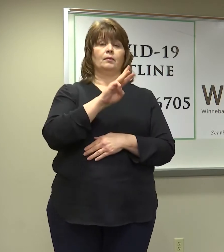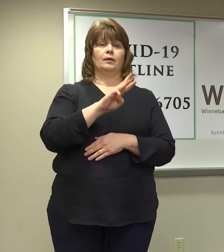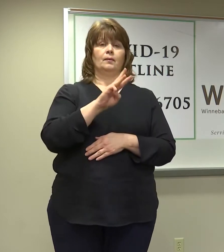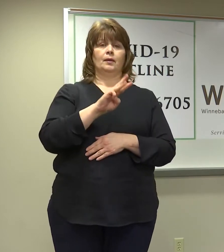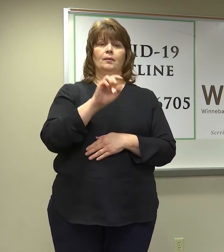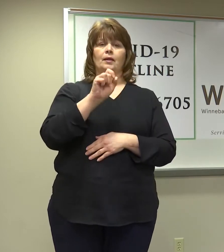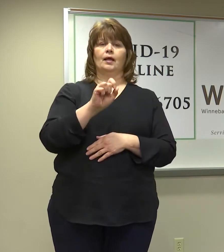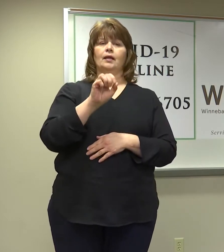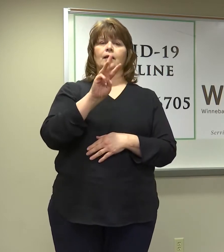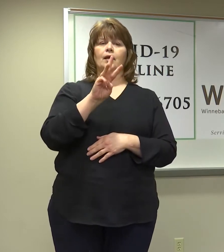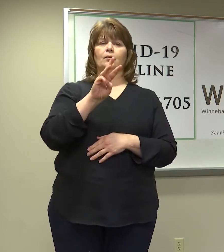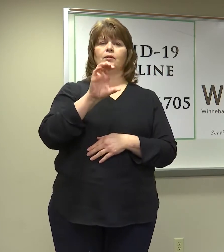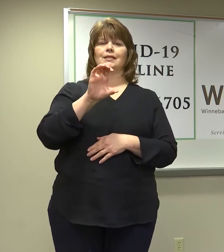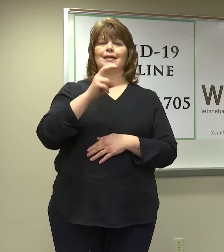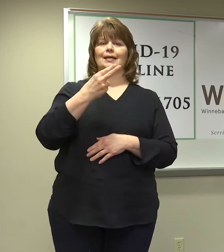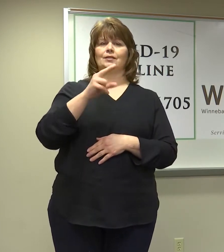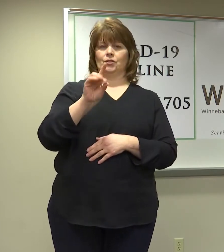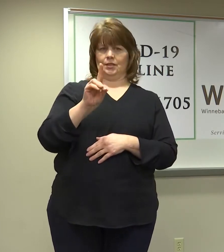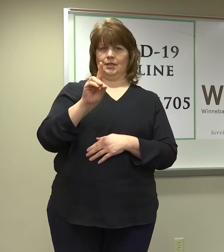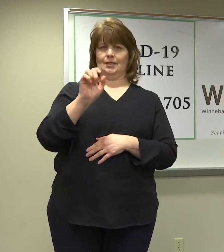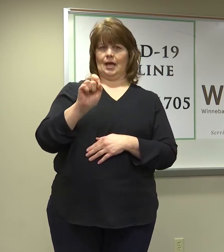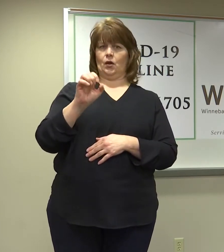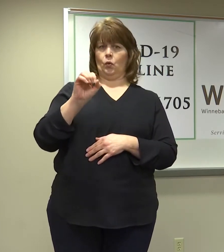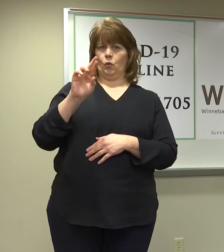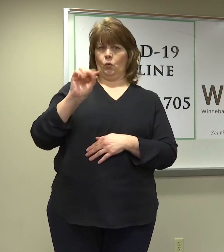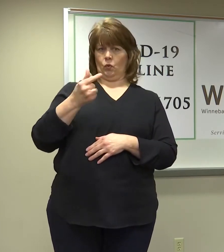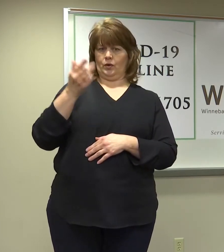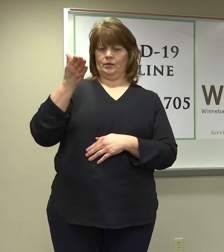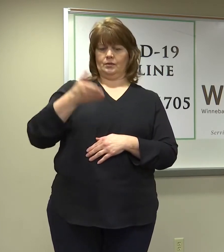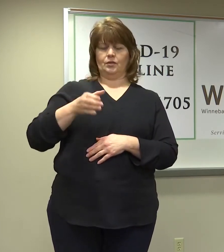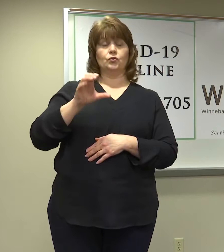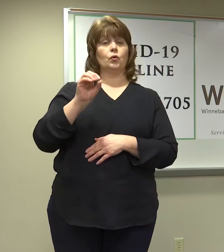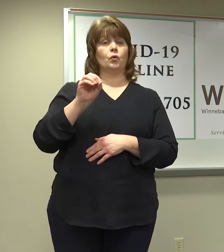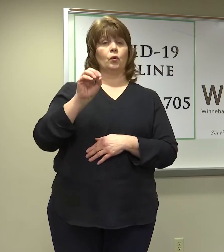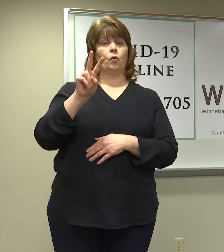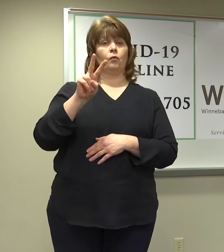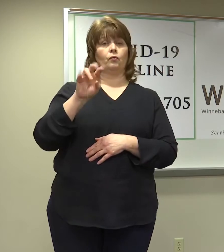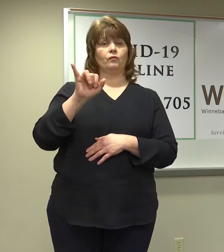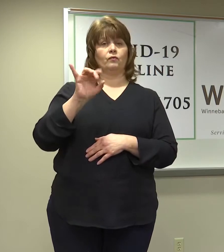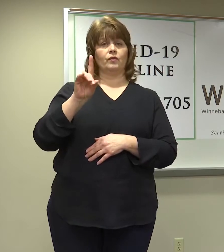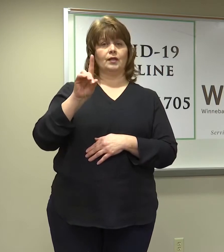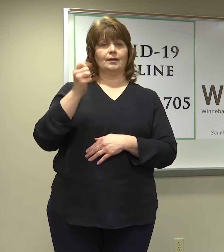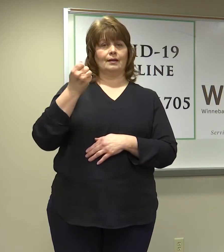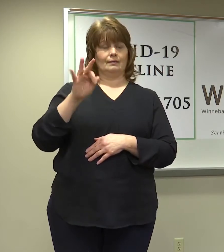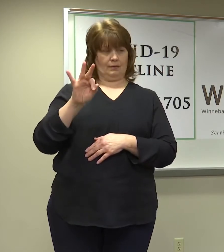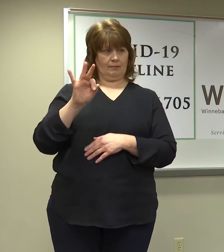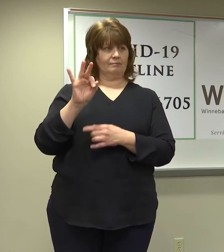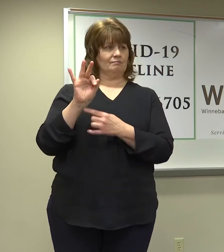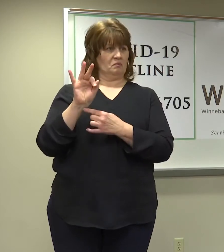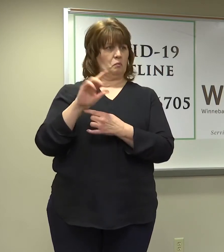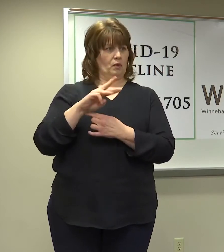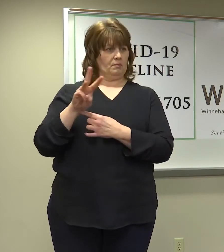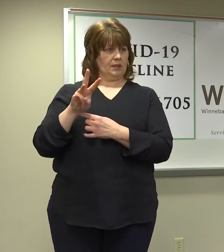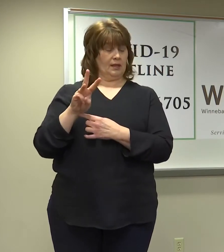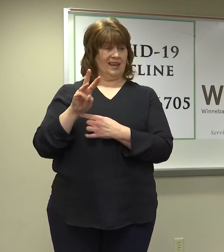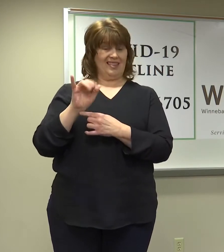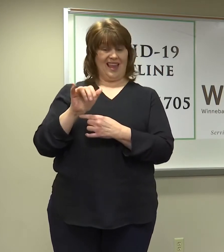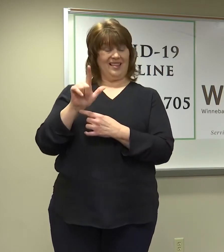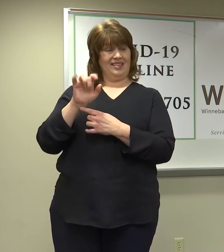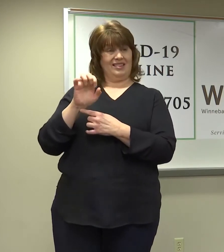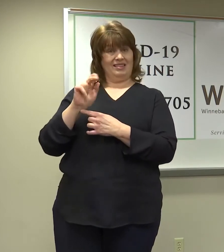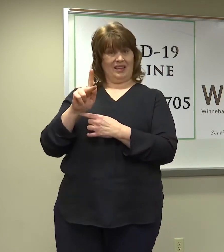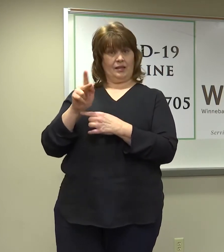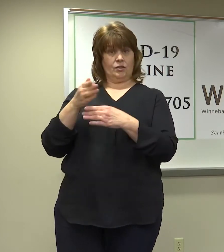.wchd.org slash COVID-19. We ask that you not share the link